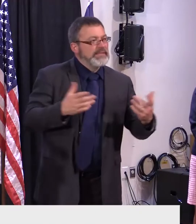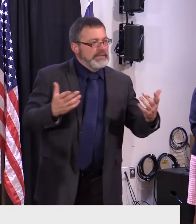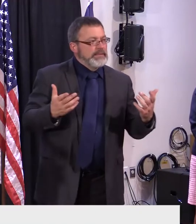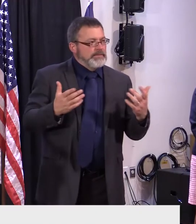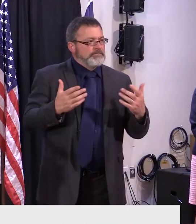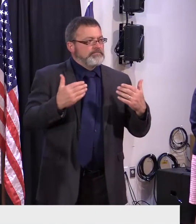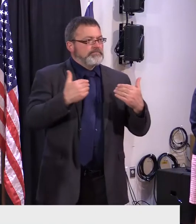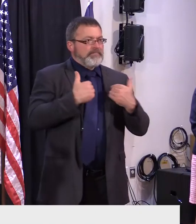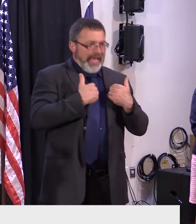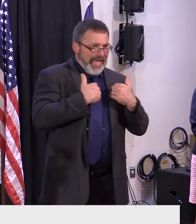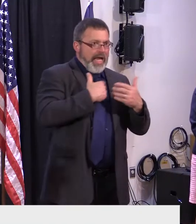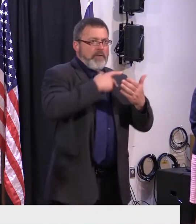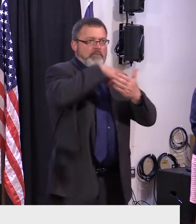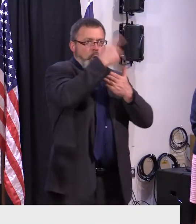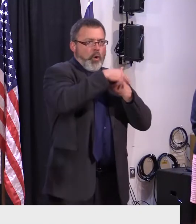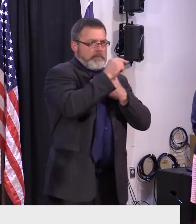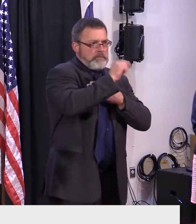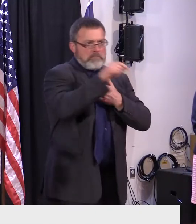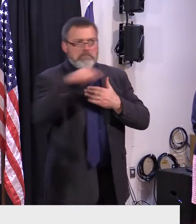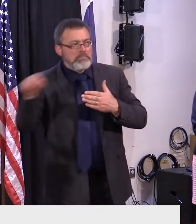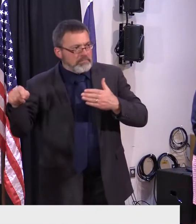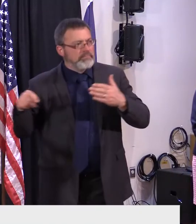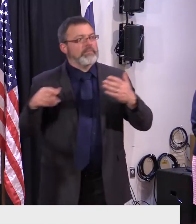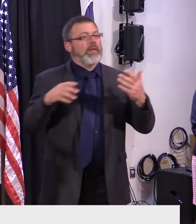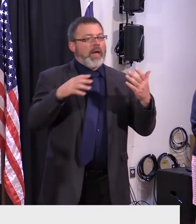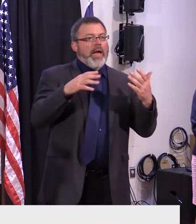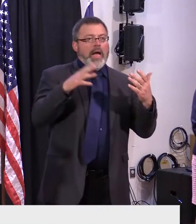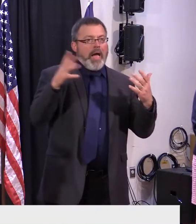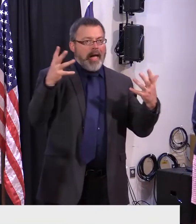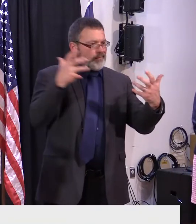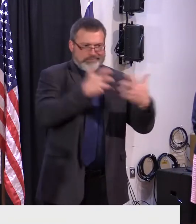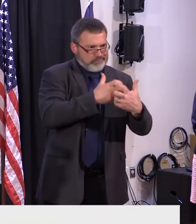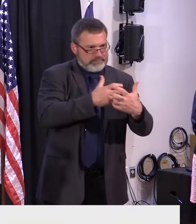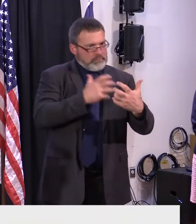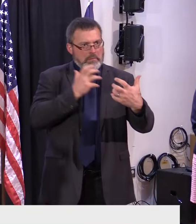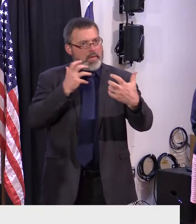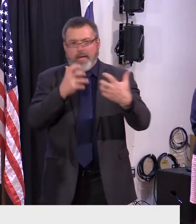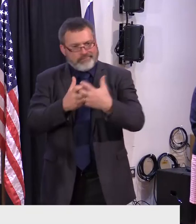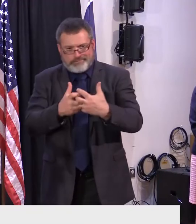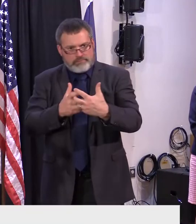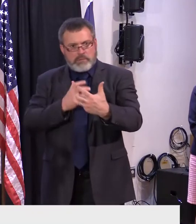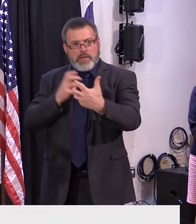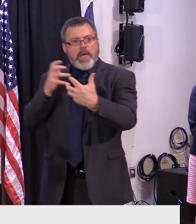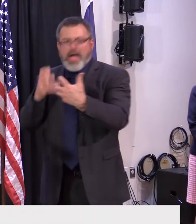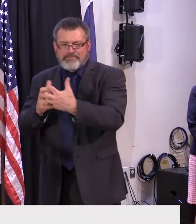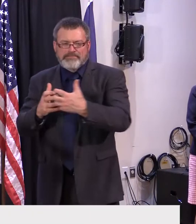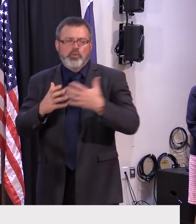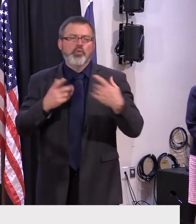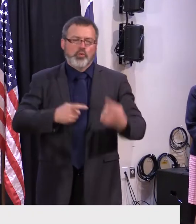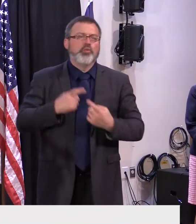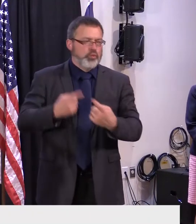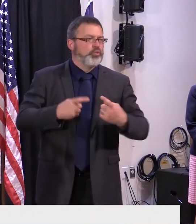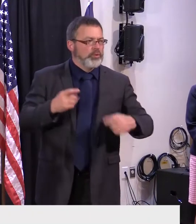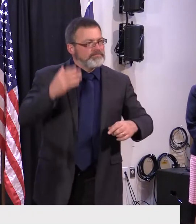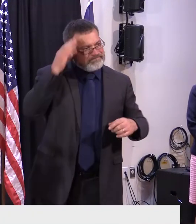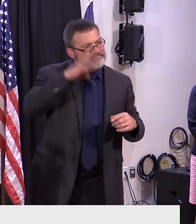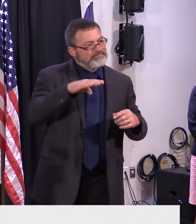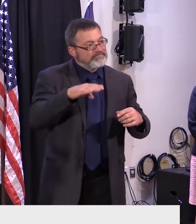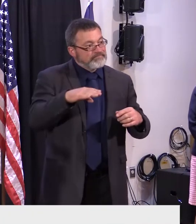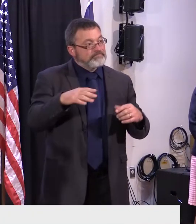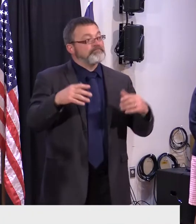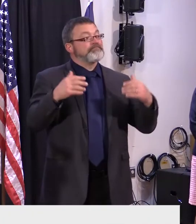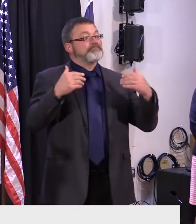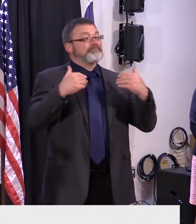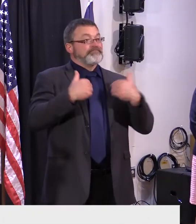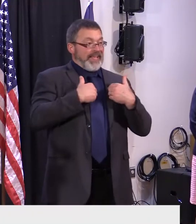that the legislature didn't go along with, that we wanted to go to early care and learning and to child care in particular.